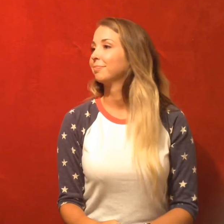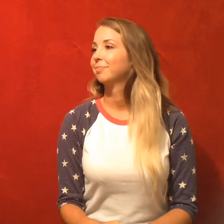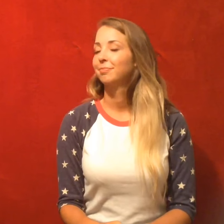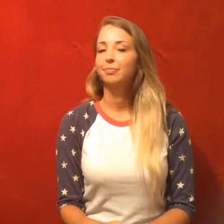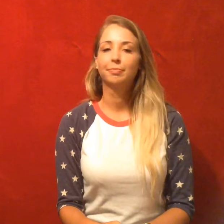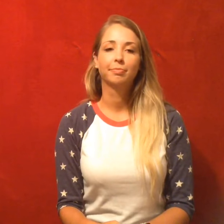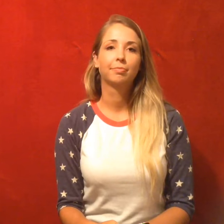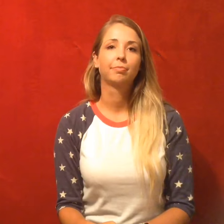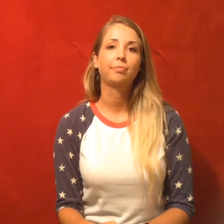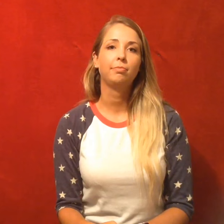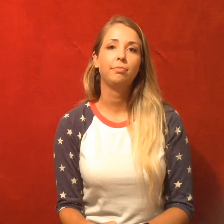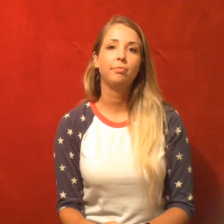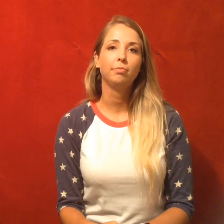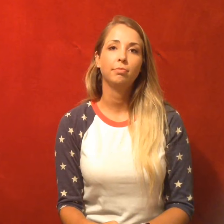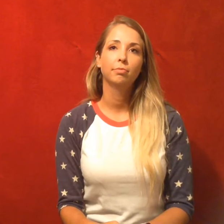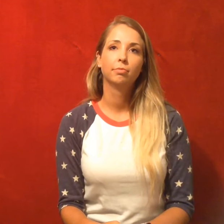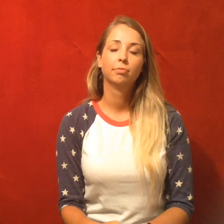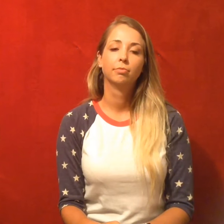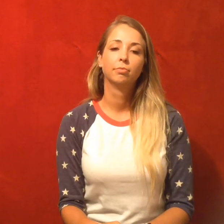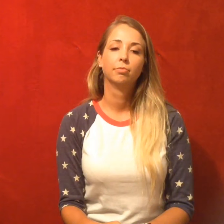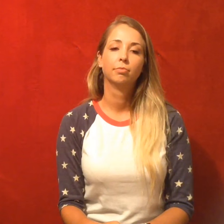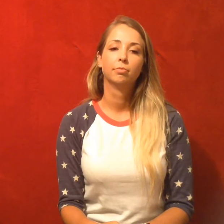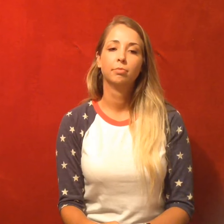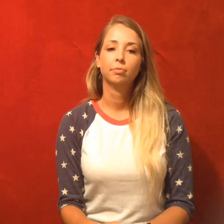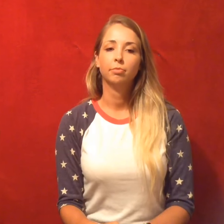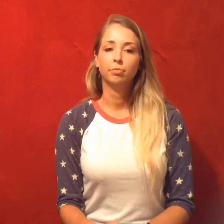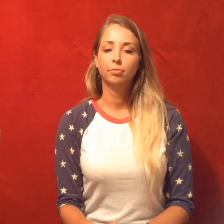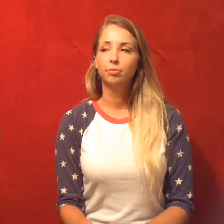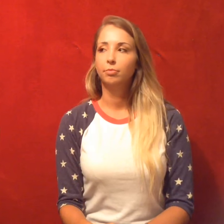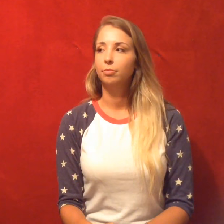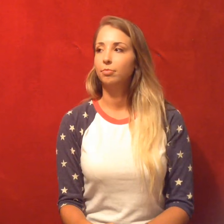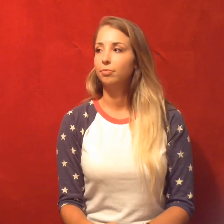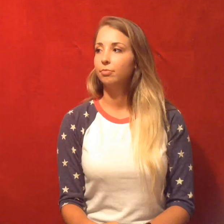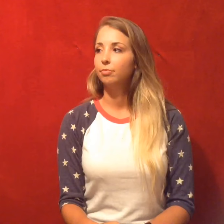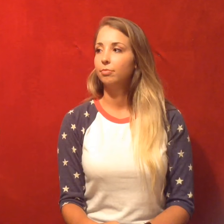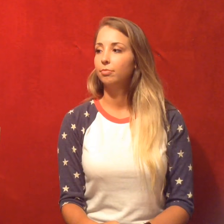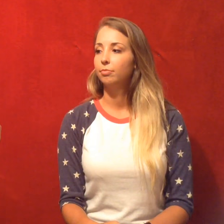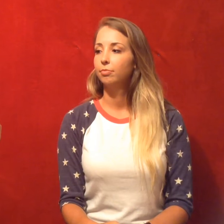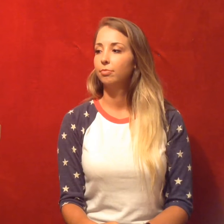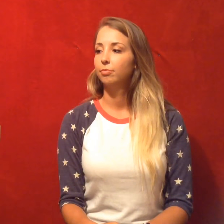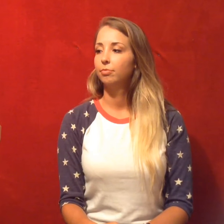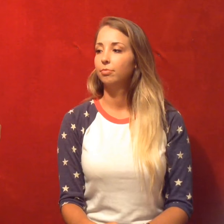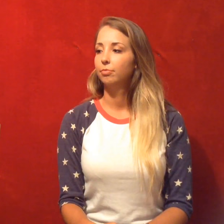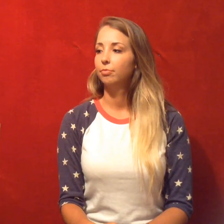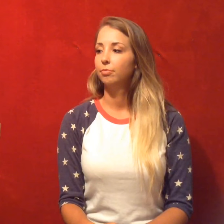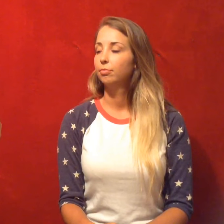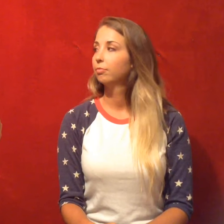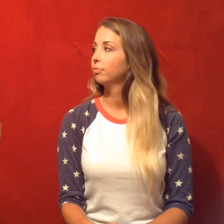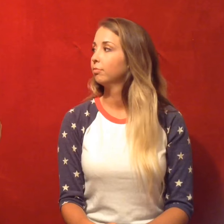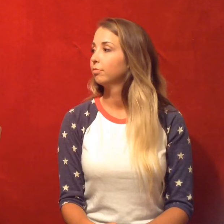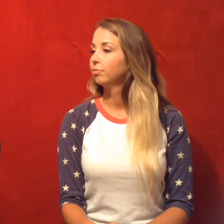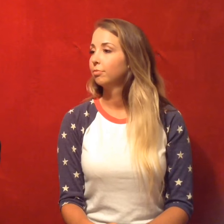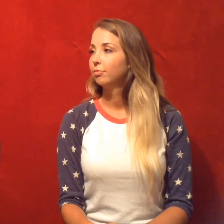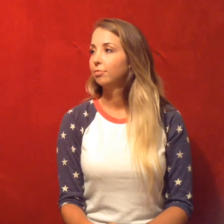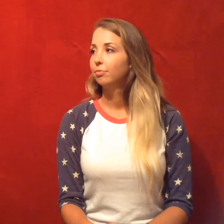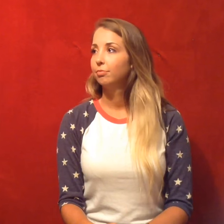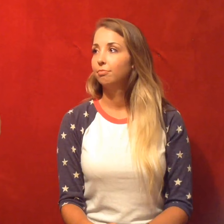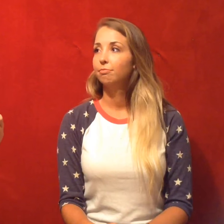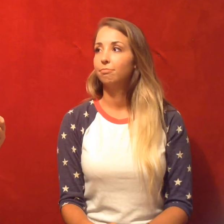great character. Great female character. Huge story arc about her. Um. And we have a movie coming out about her pretty